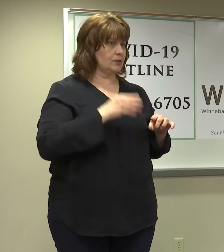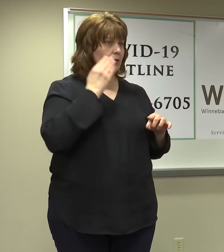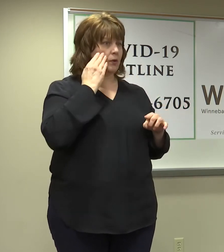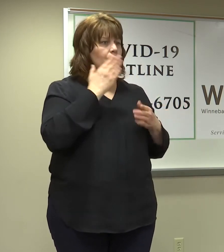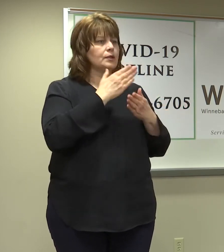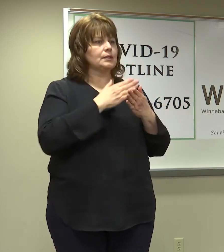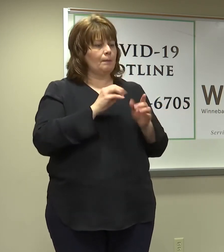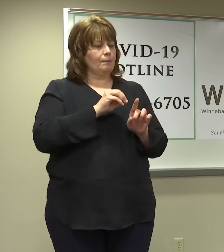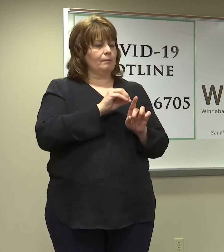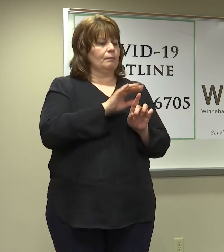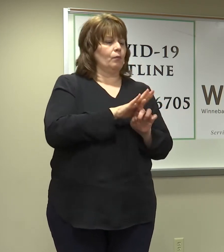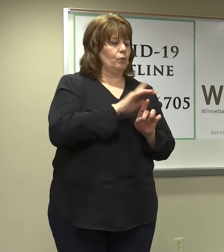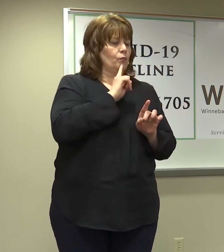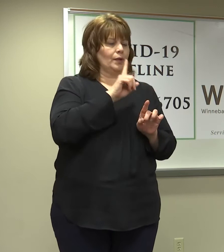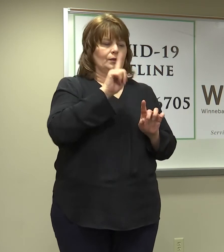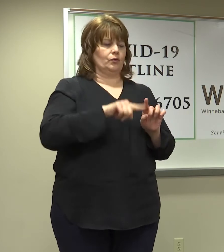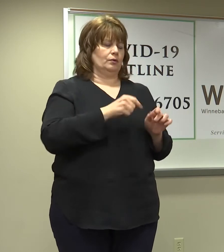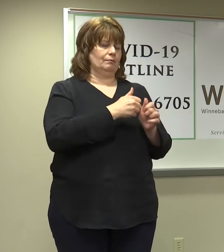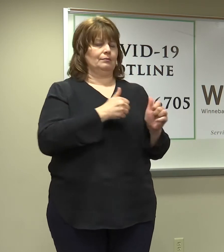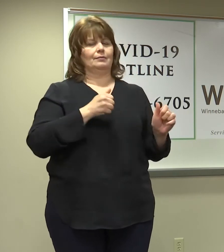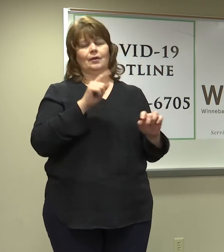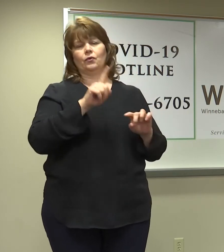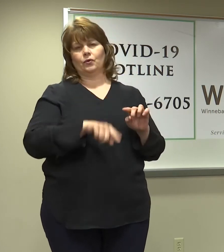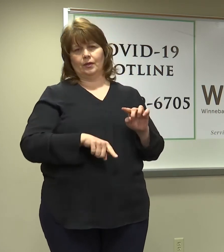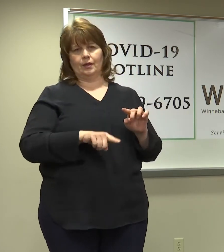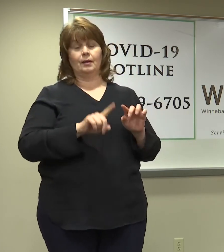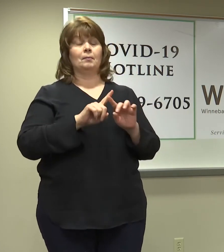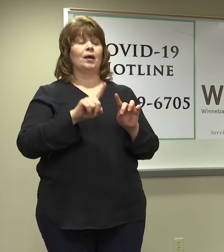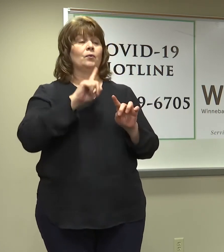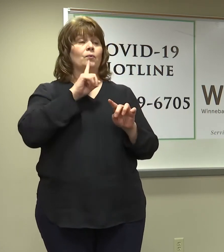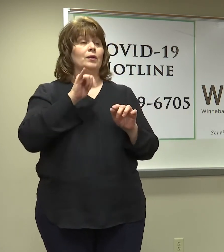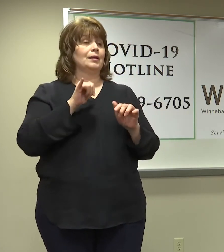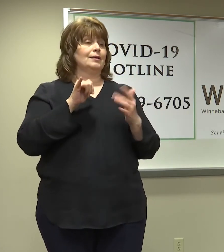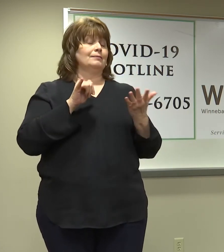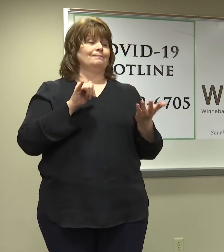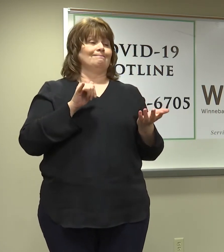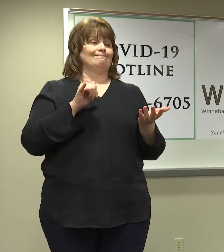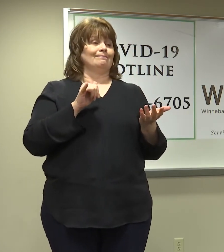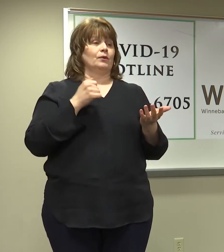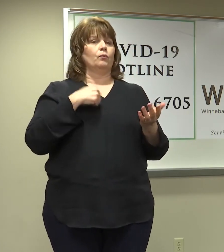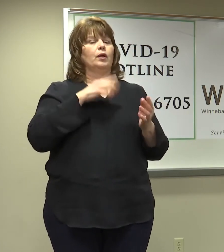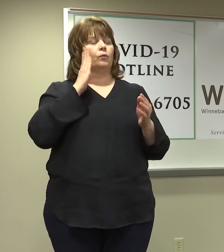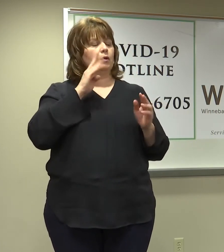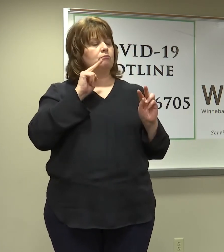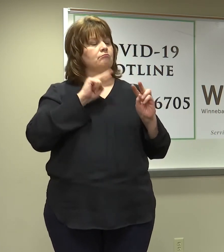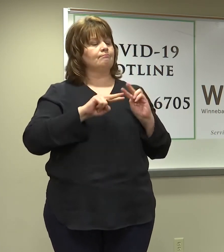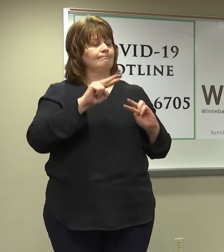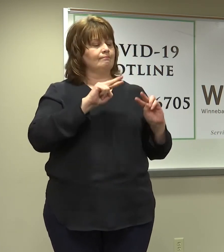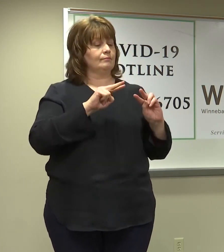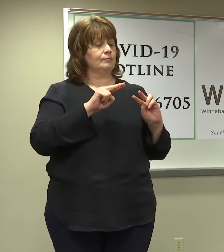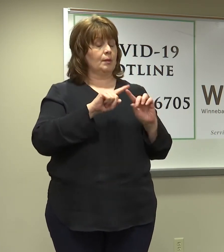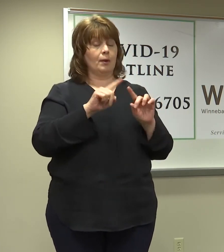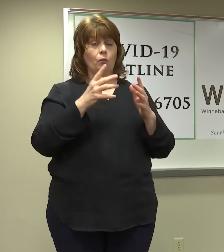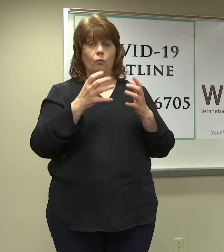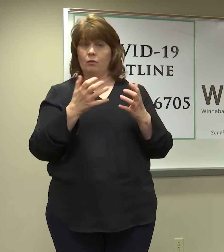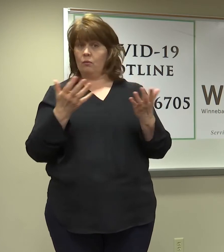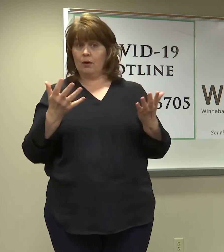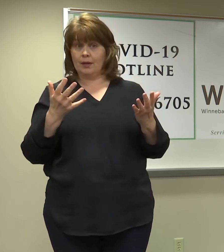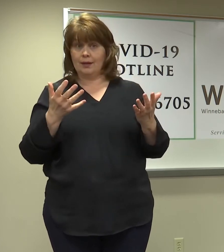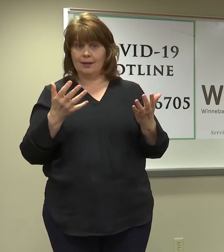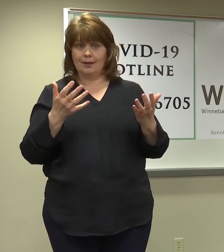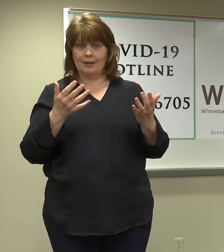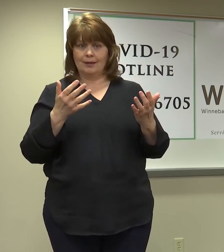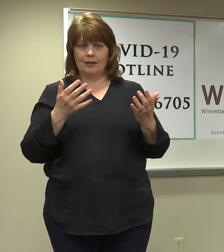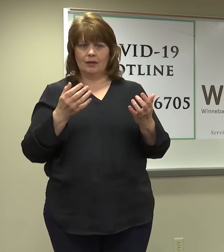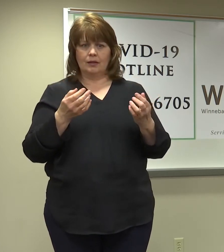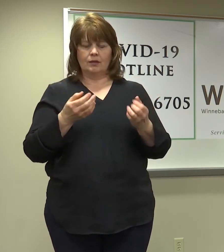that there were some exposures that really could not have been avoided. But really, the idea being that we're going to monitor it. What we don't want is a spike that overwhelms our